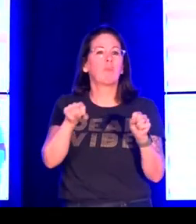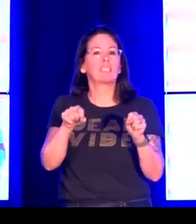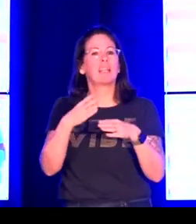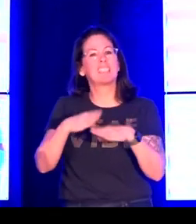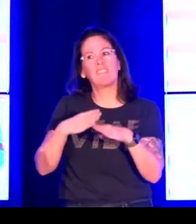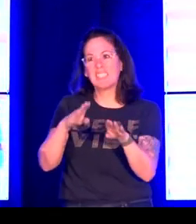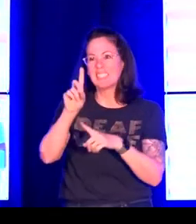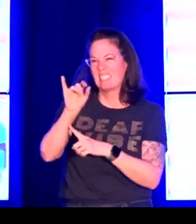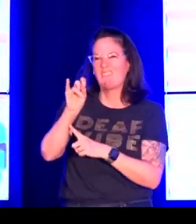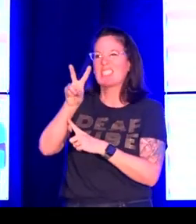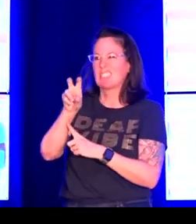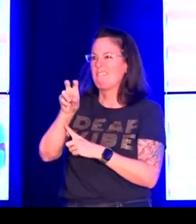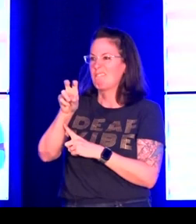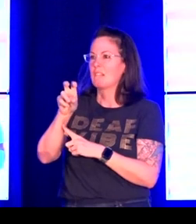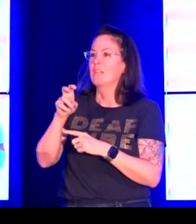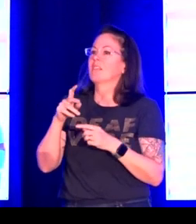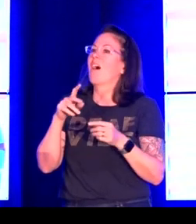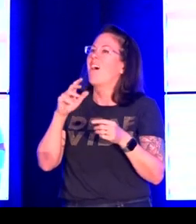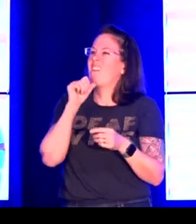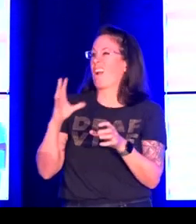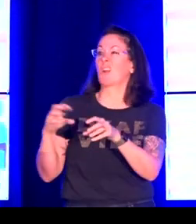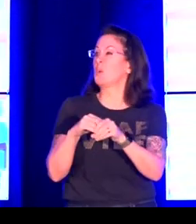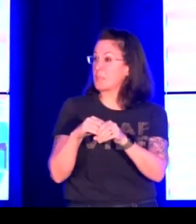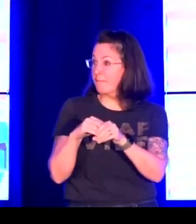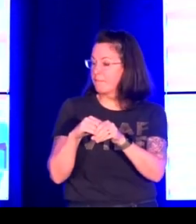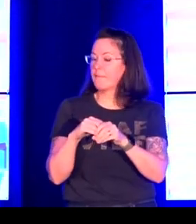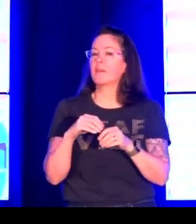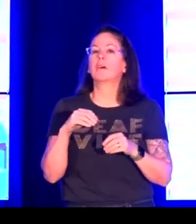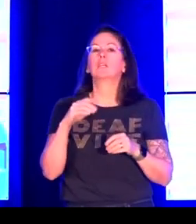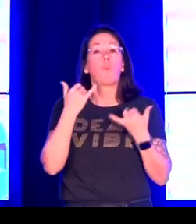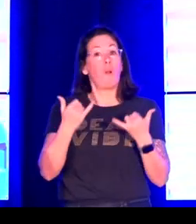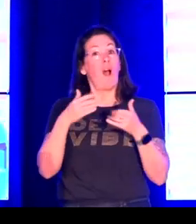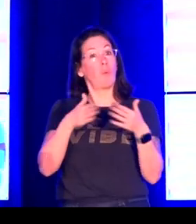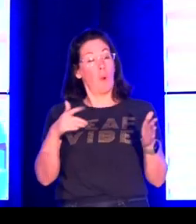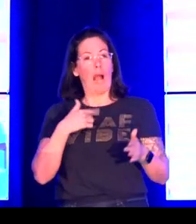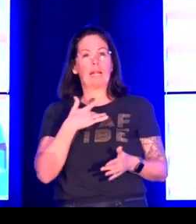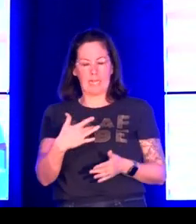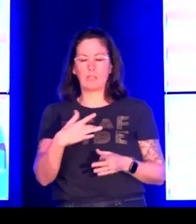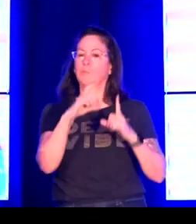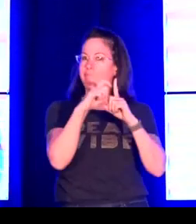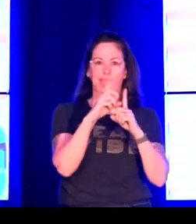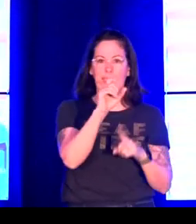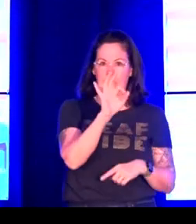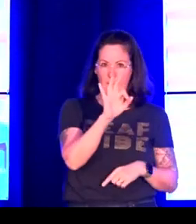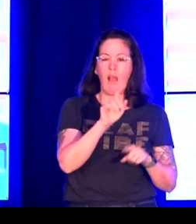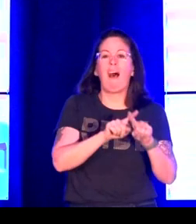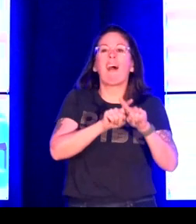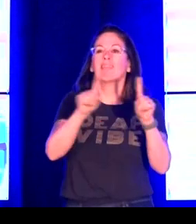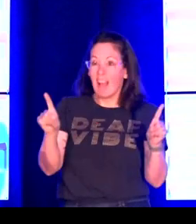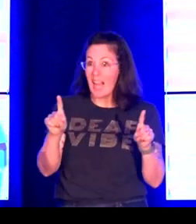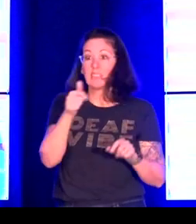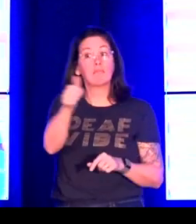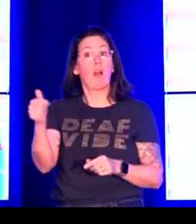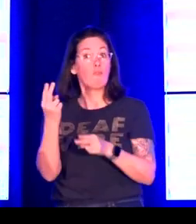people use capital D deaf, and some people use the word deaf with a small d. And that has been